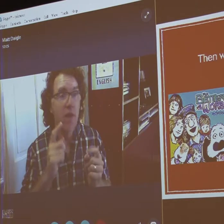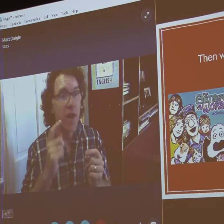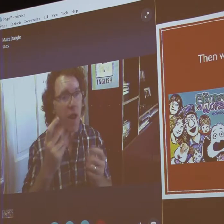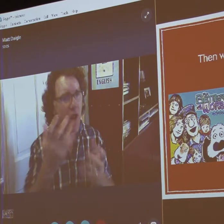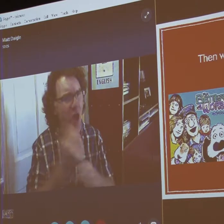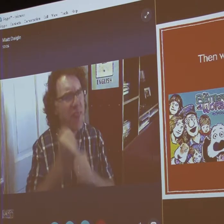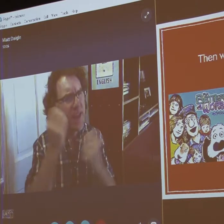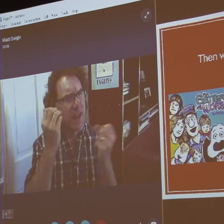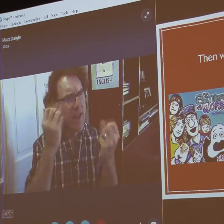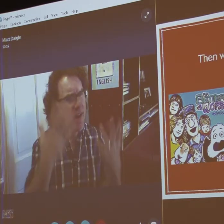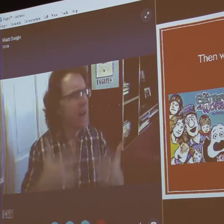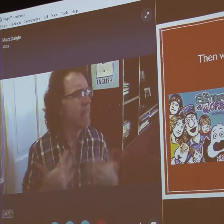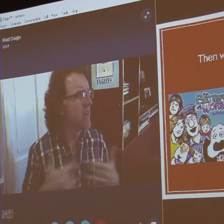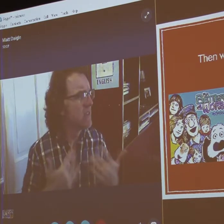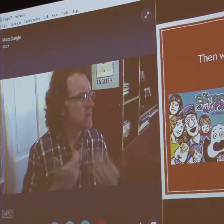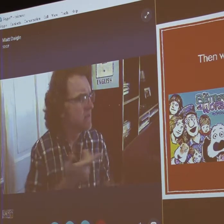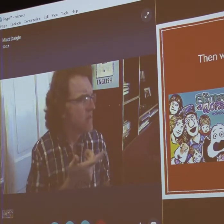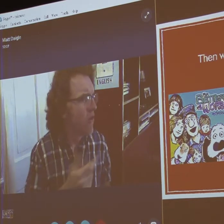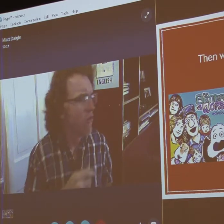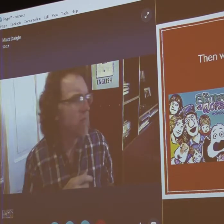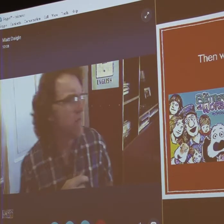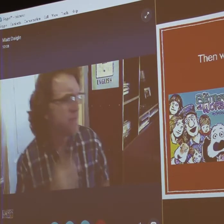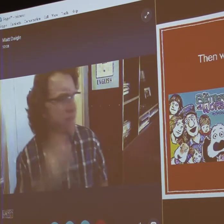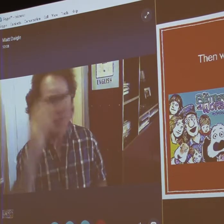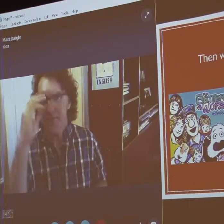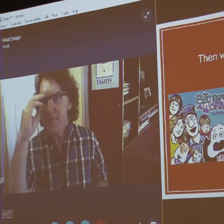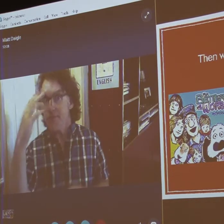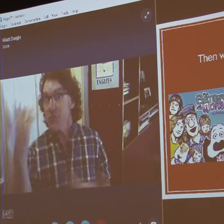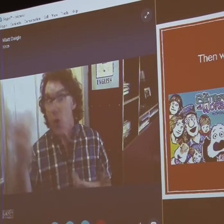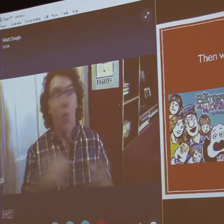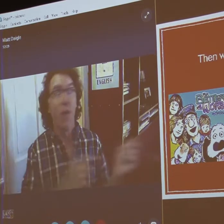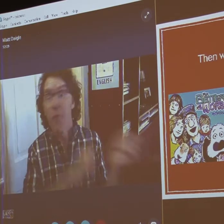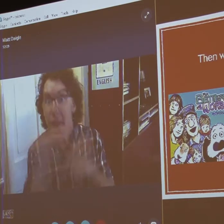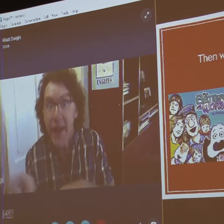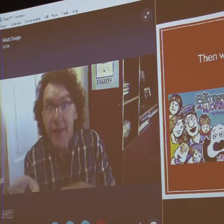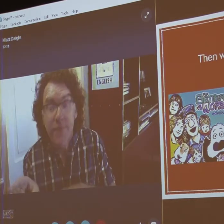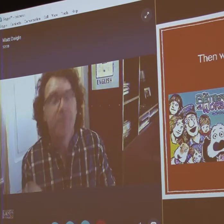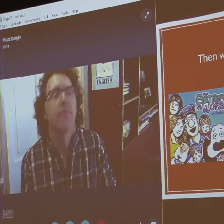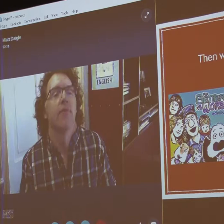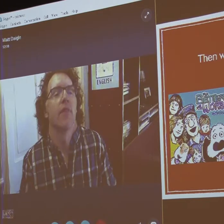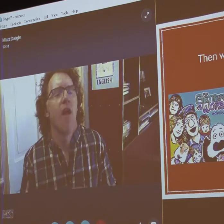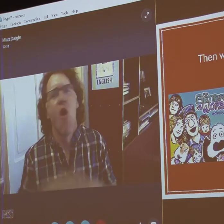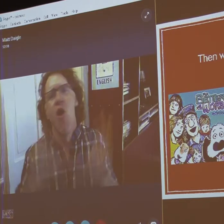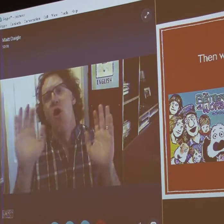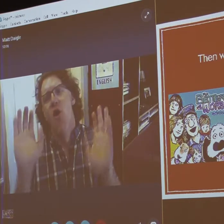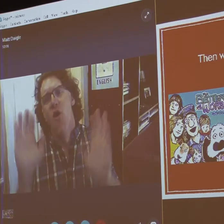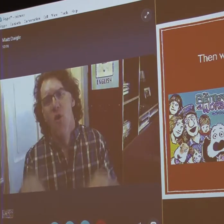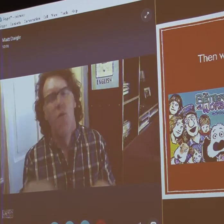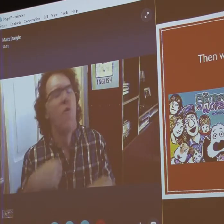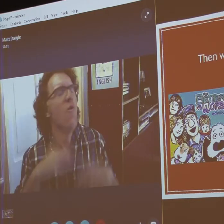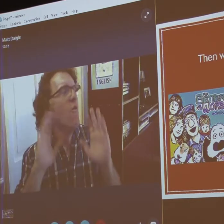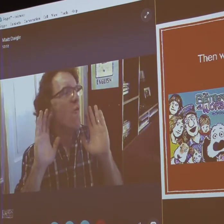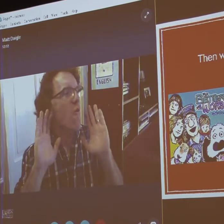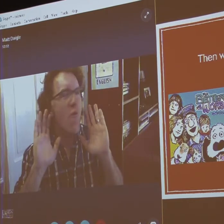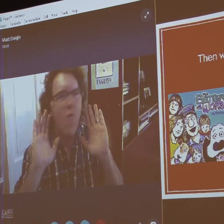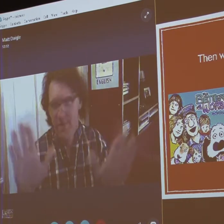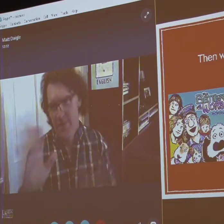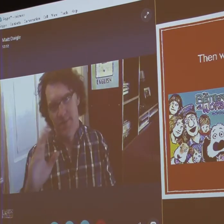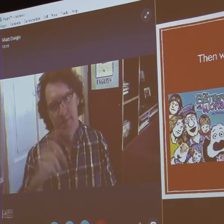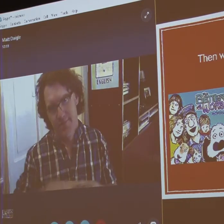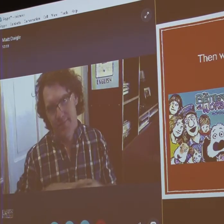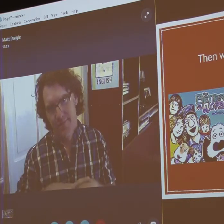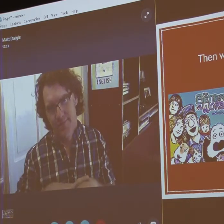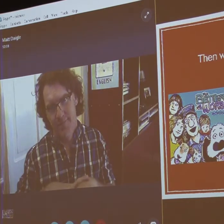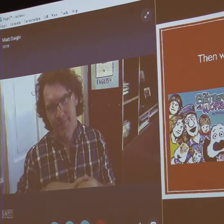But we didn't have social media like we do now. But there was an event that we found out about on the internet. So we went. And